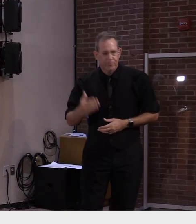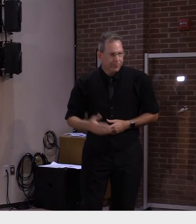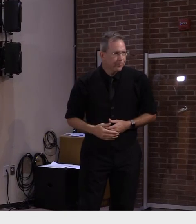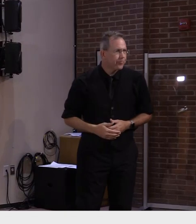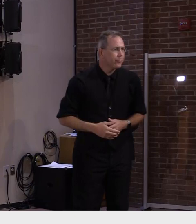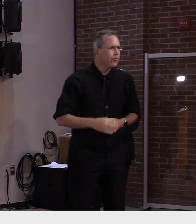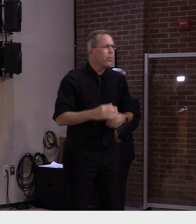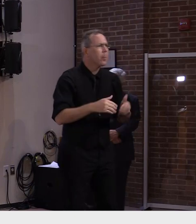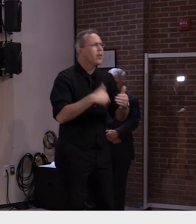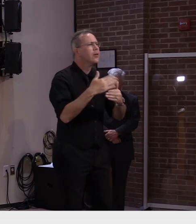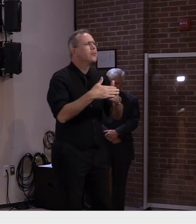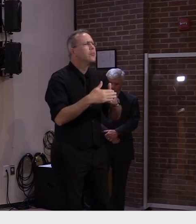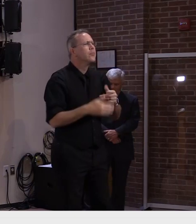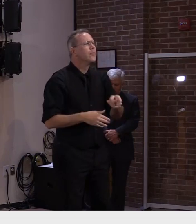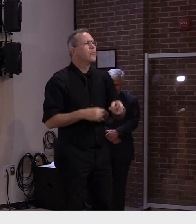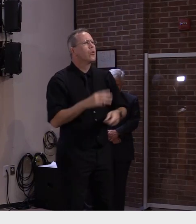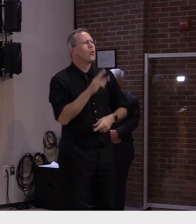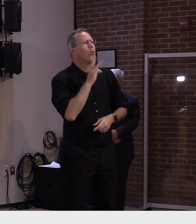from Waterbury Roundabout again.